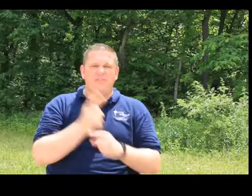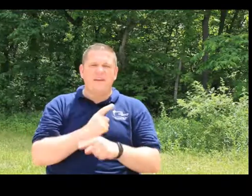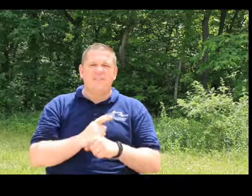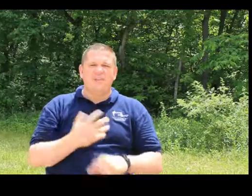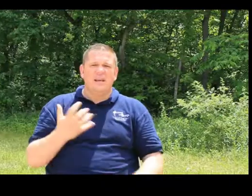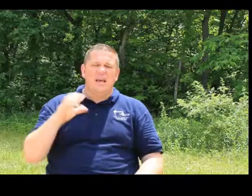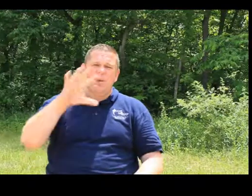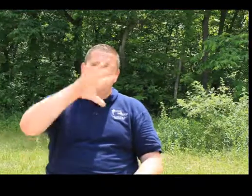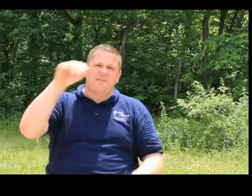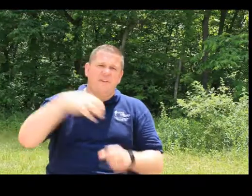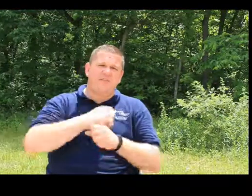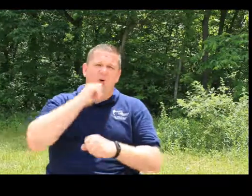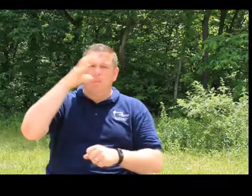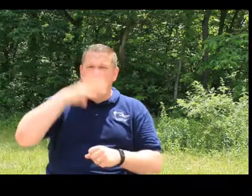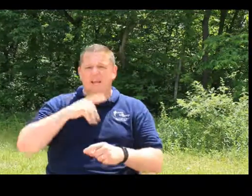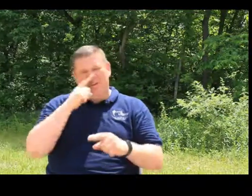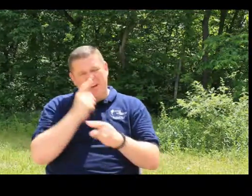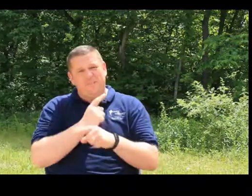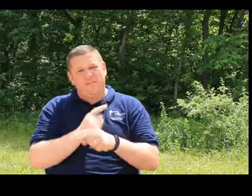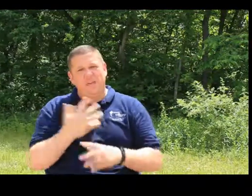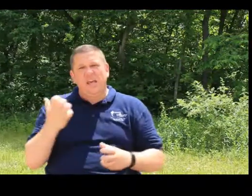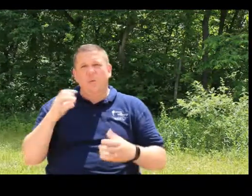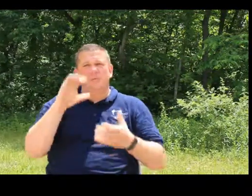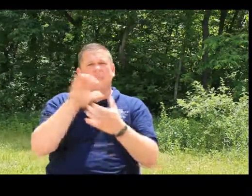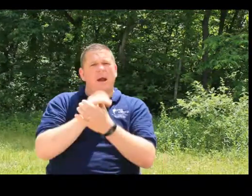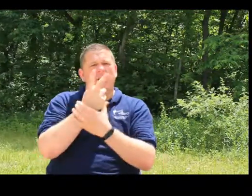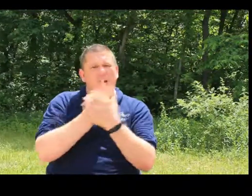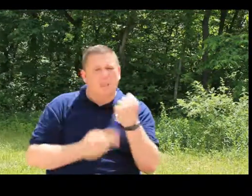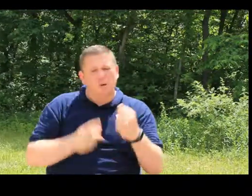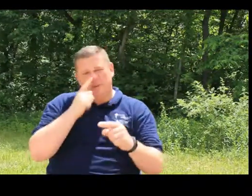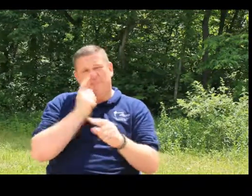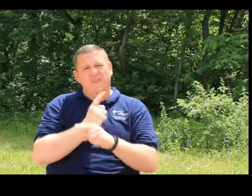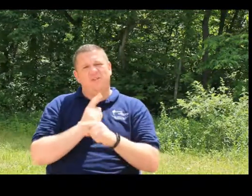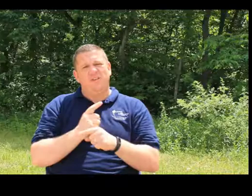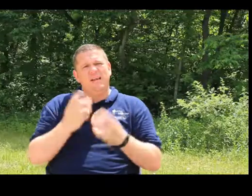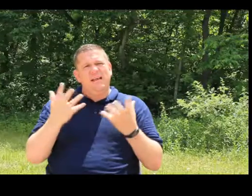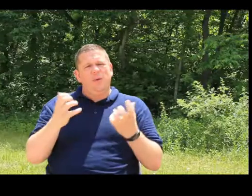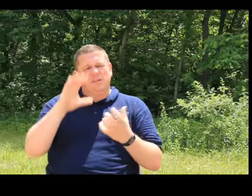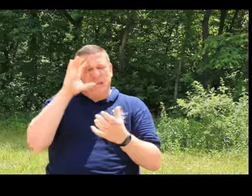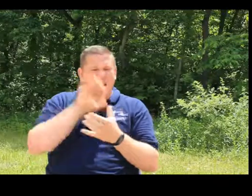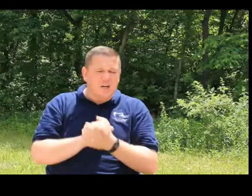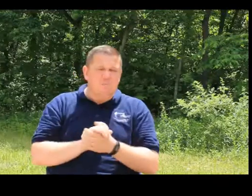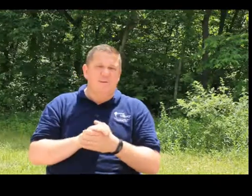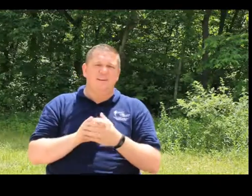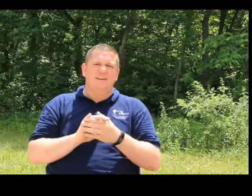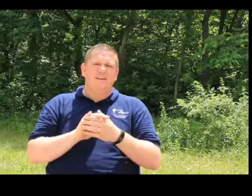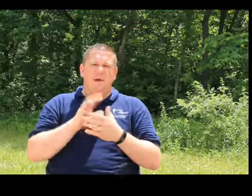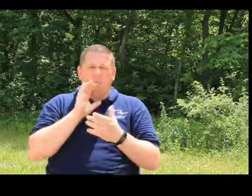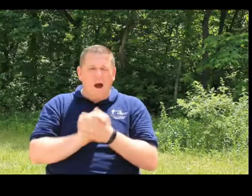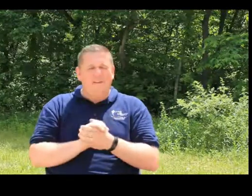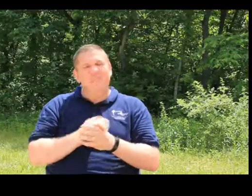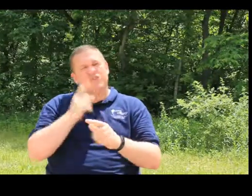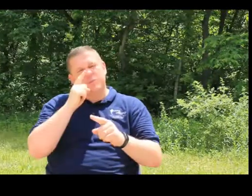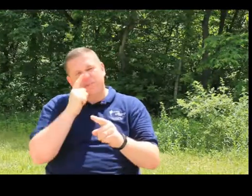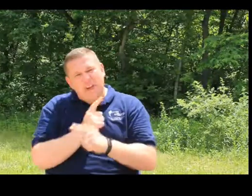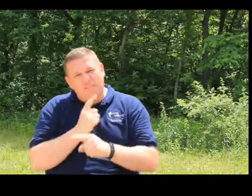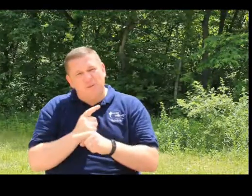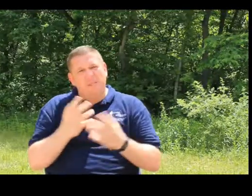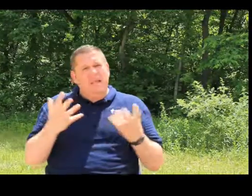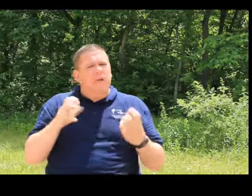faithful. He wants that 50-year-old man to be faithful. He wants that married couple to be faithful. He wants that husband, that wife, to just be faithful. He